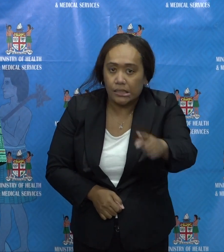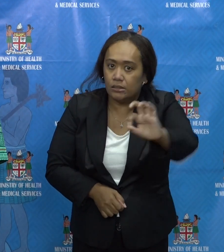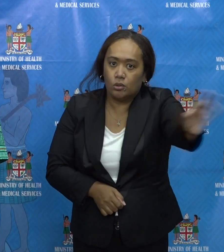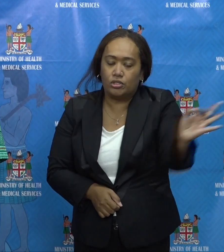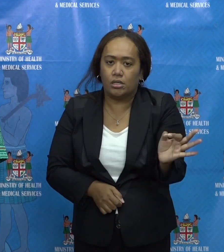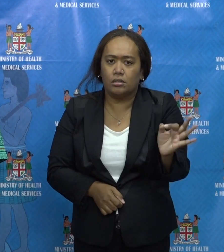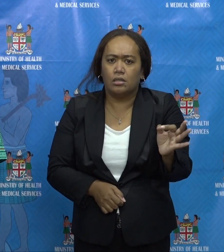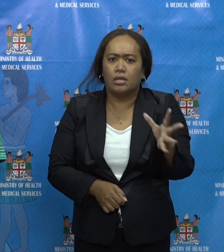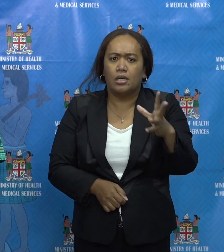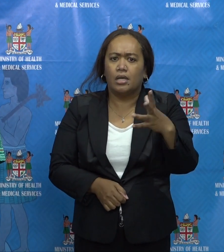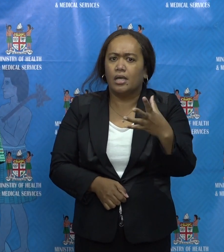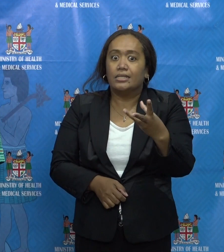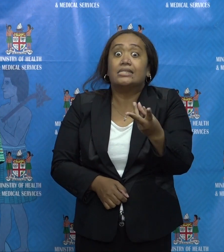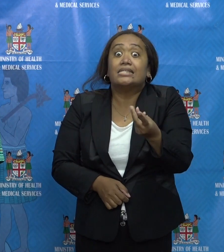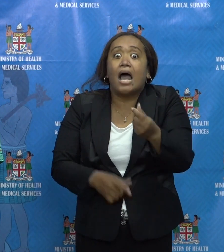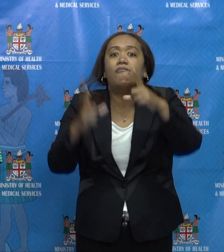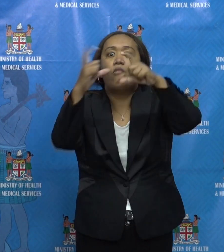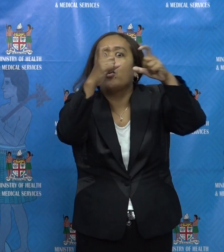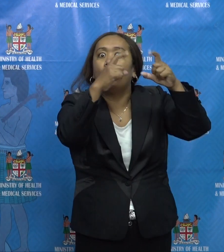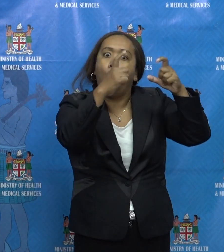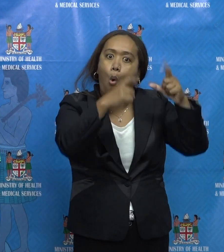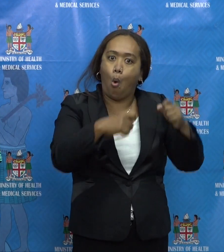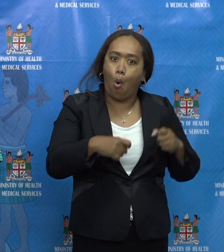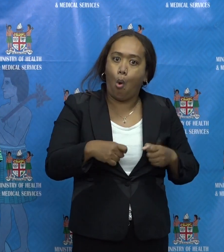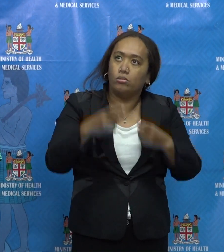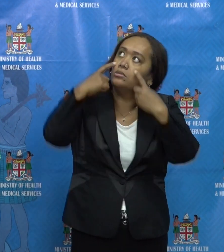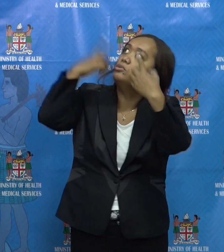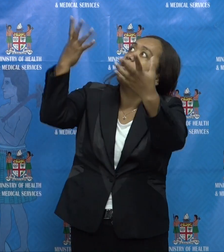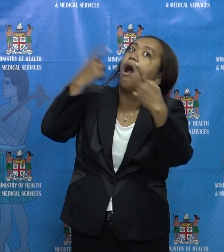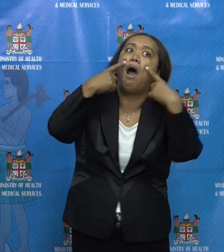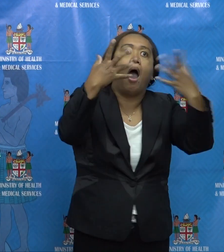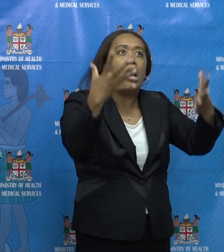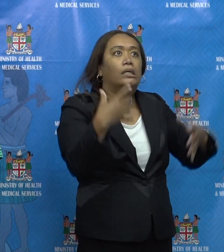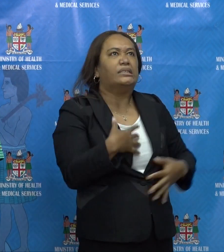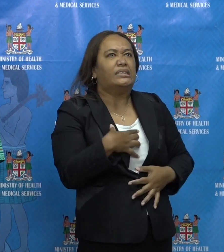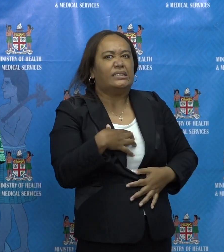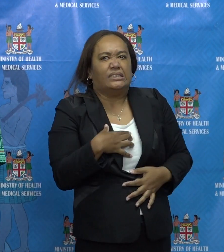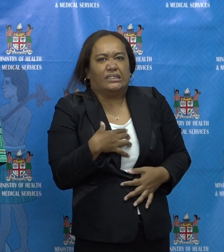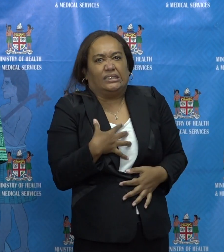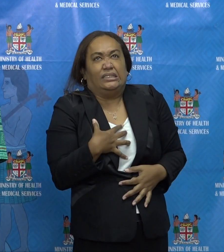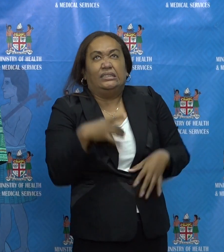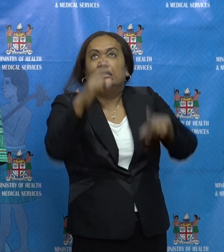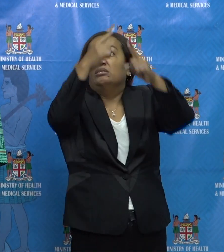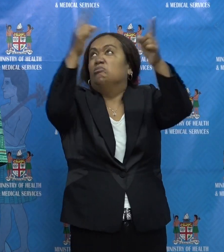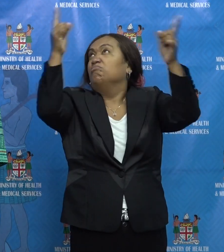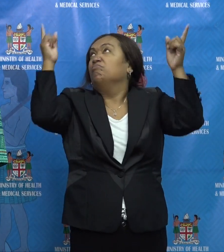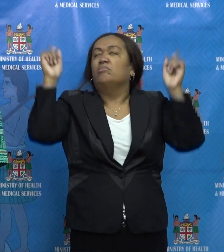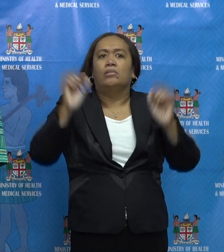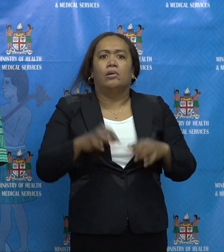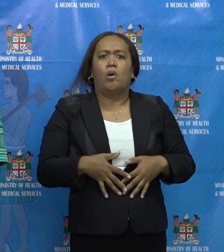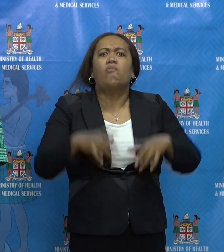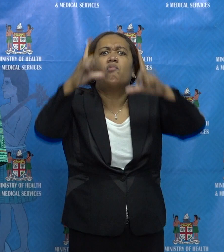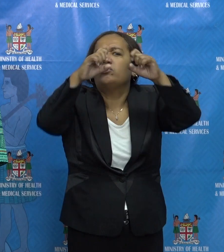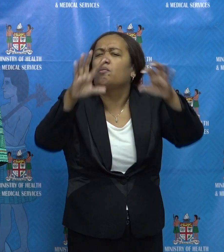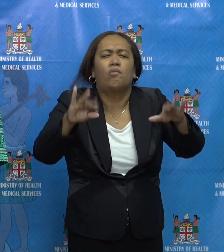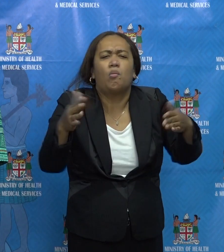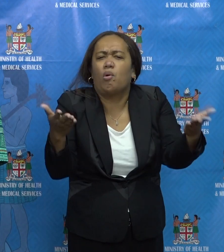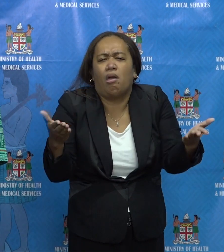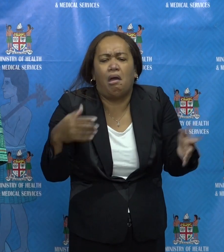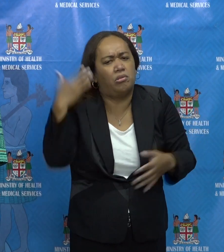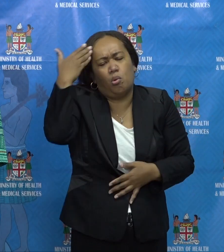that there are certain photos circulating that demonstrate that the conditions are not so good. I don't know when those photos were taken.